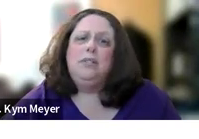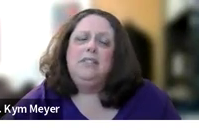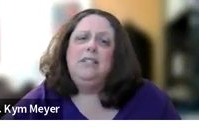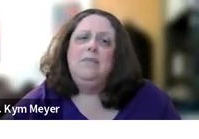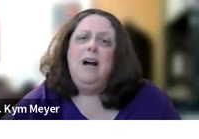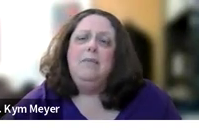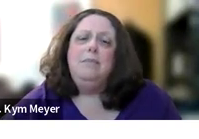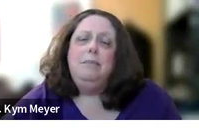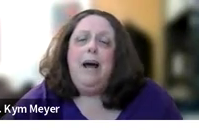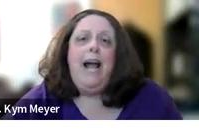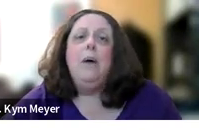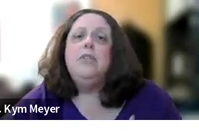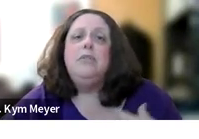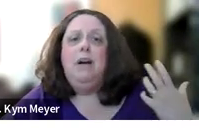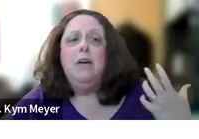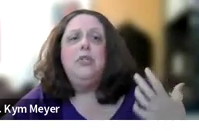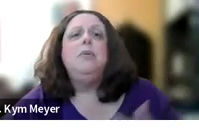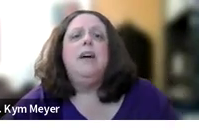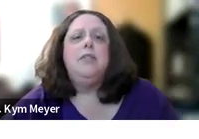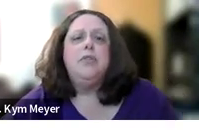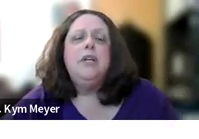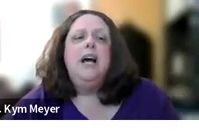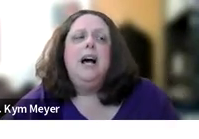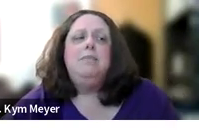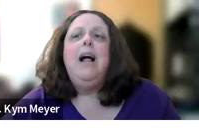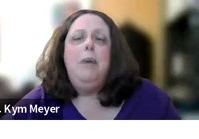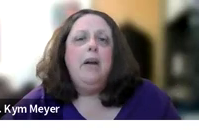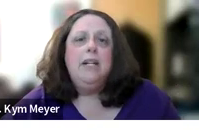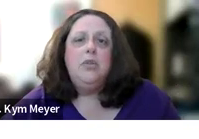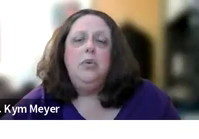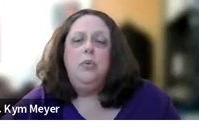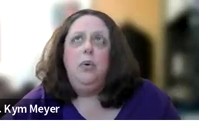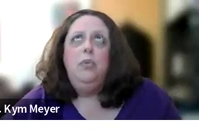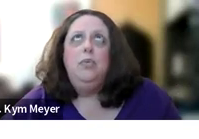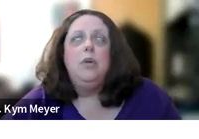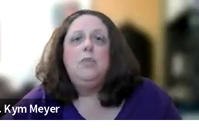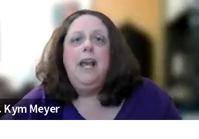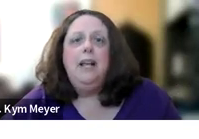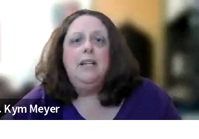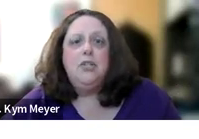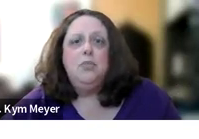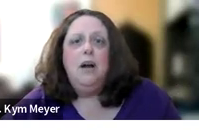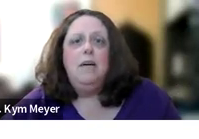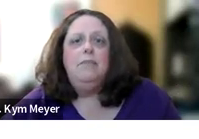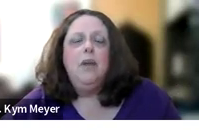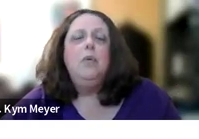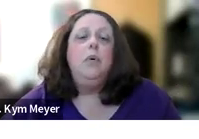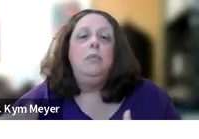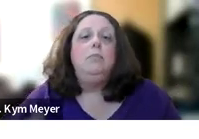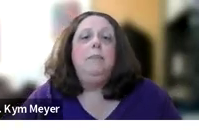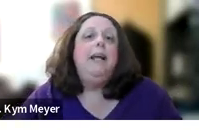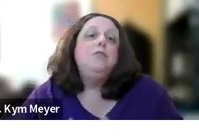told, um, by our, our supervisors, um, tell parents who, who don't speak English, um,